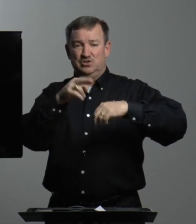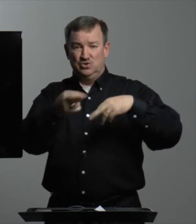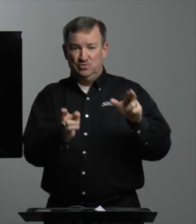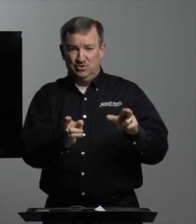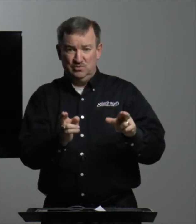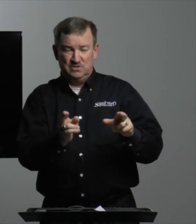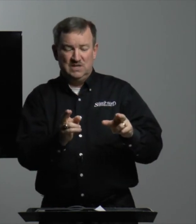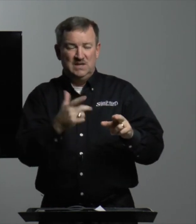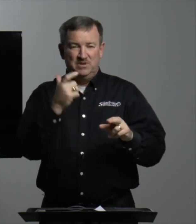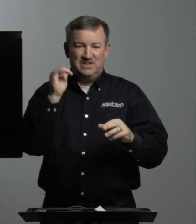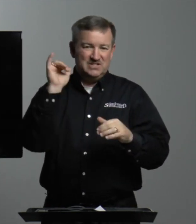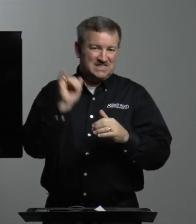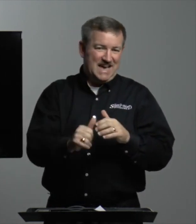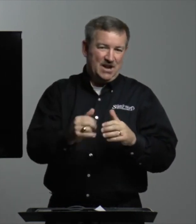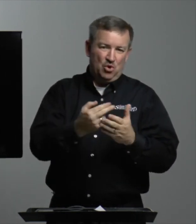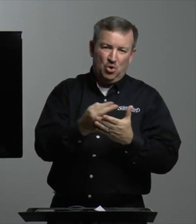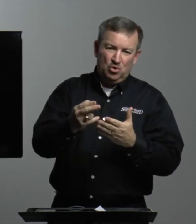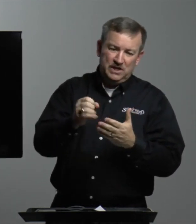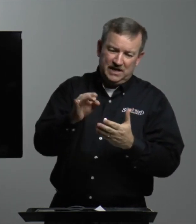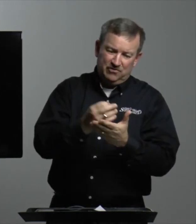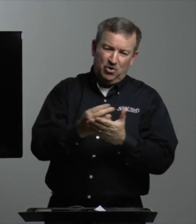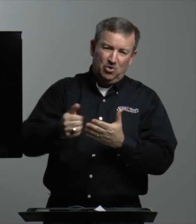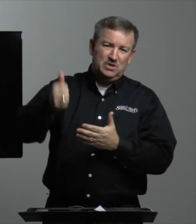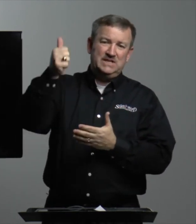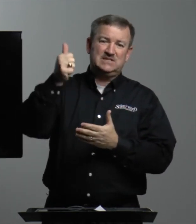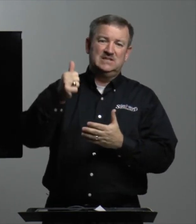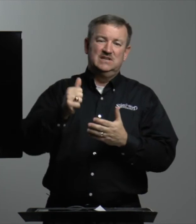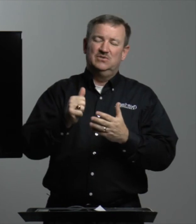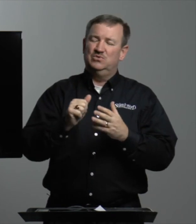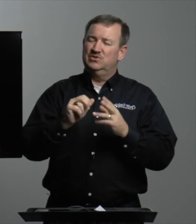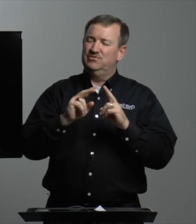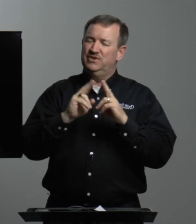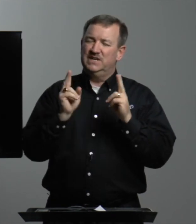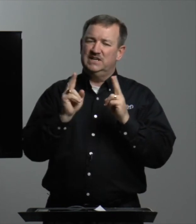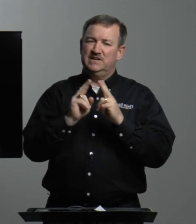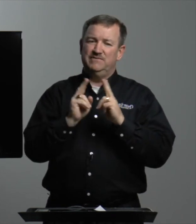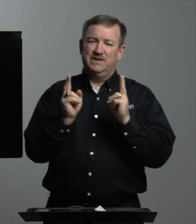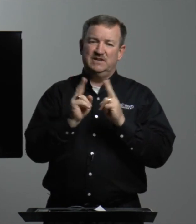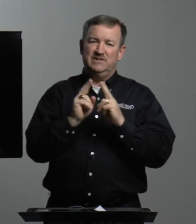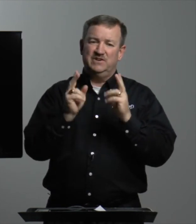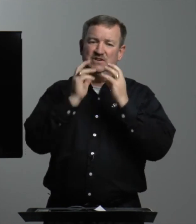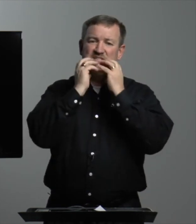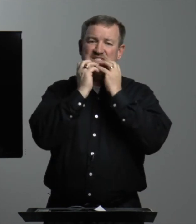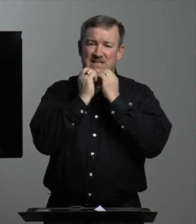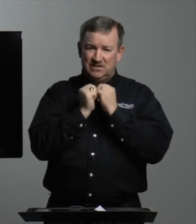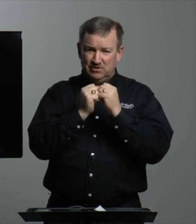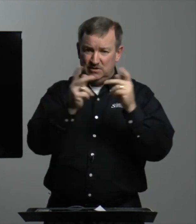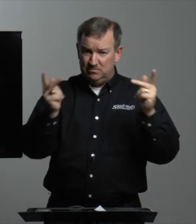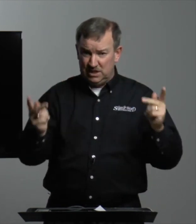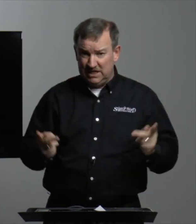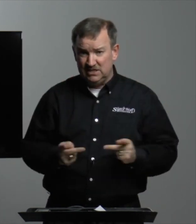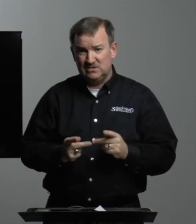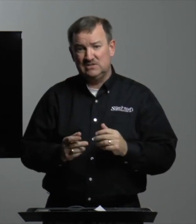the two rooms, because that Holy of Holies was a very, very, very sacred place.